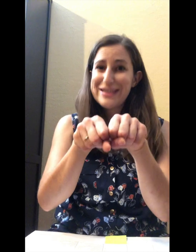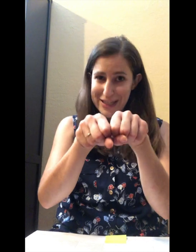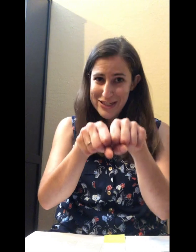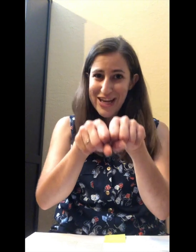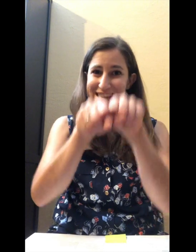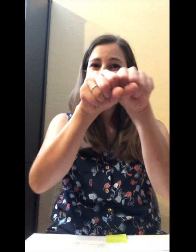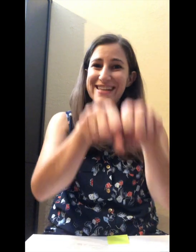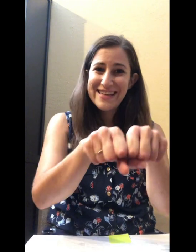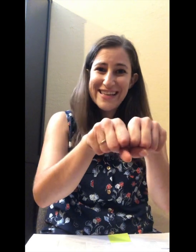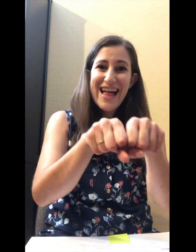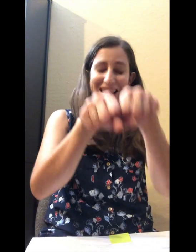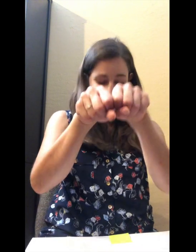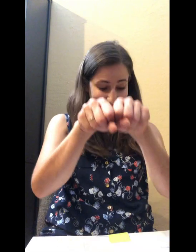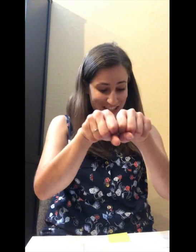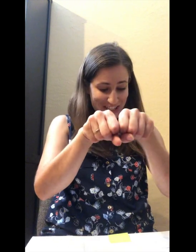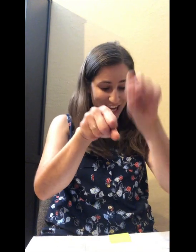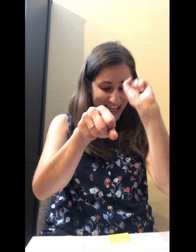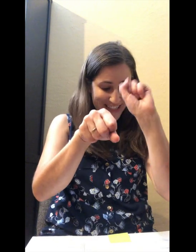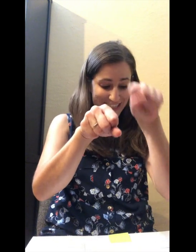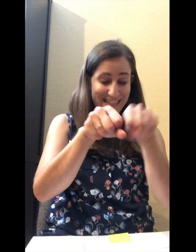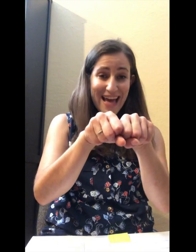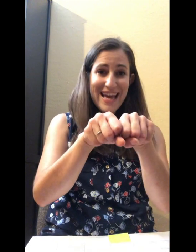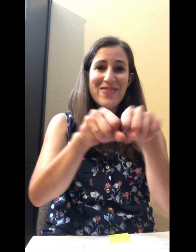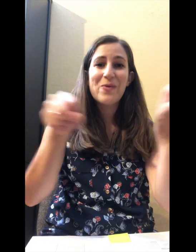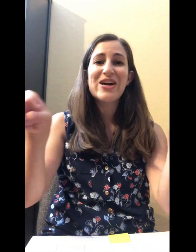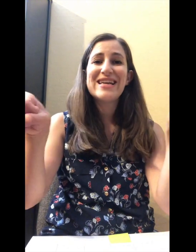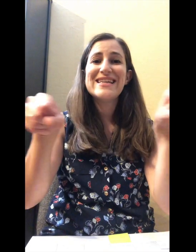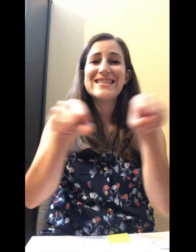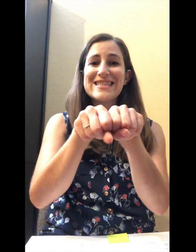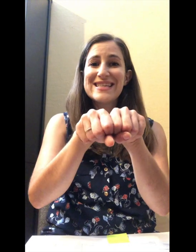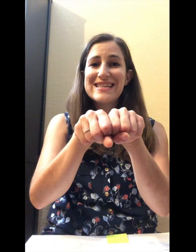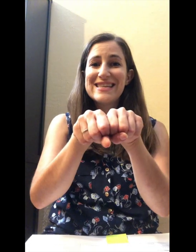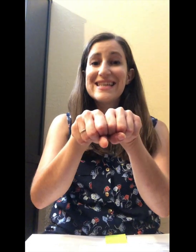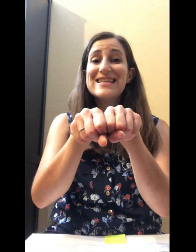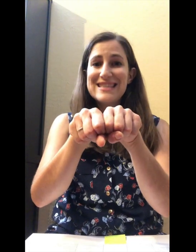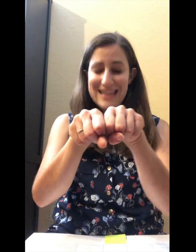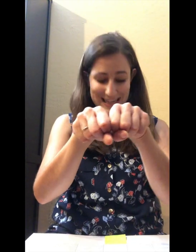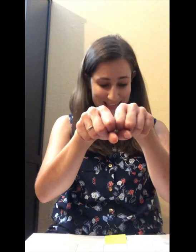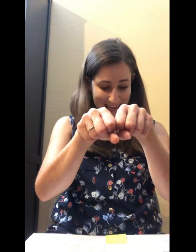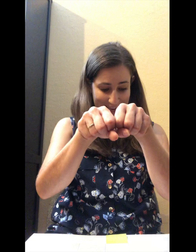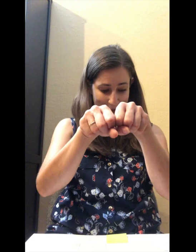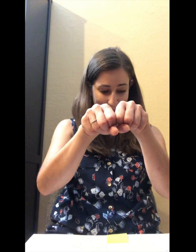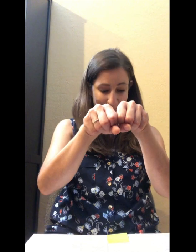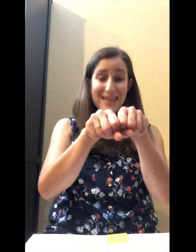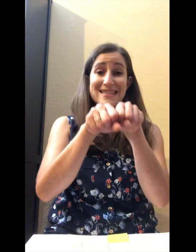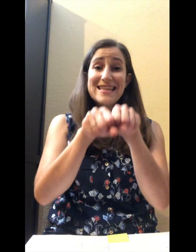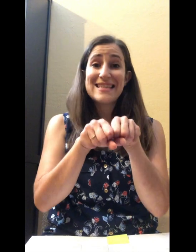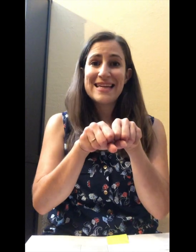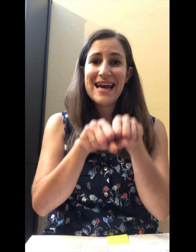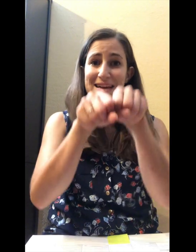sunshade. shade. Change shade to day and the word is sunday. Say sunday.